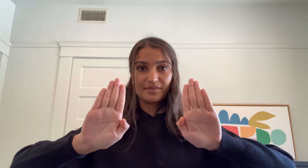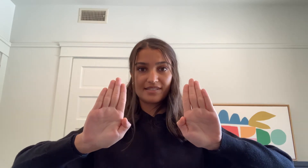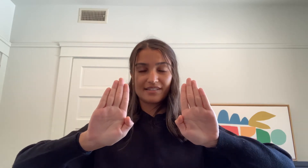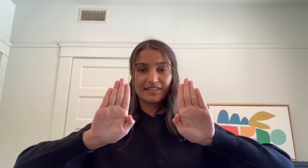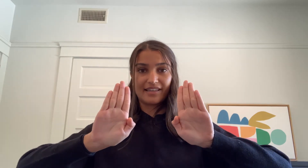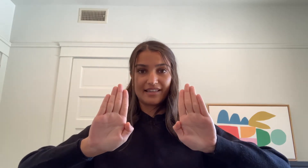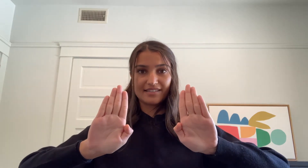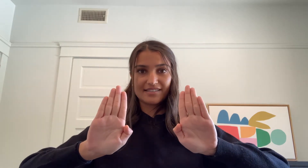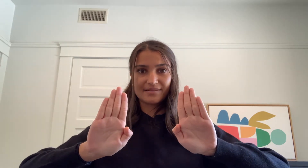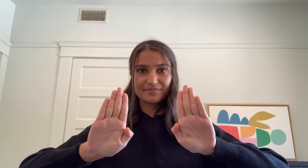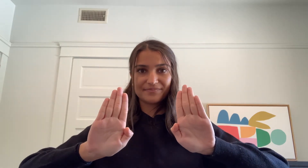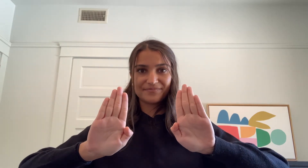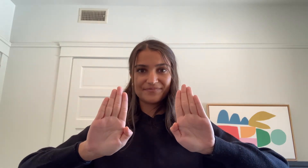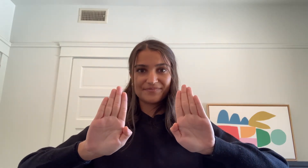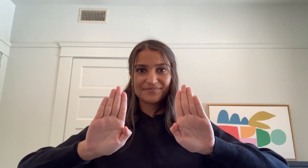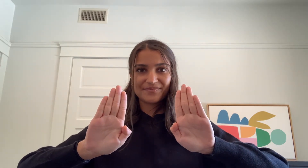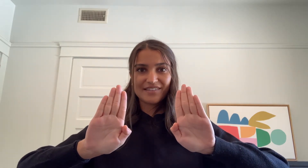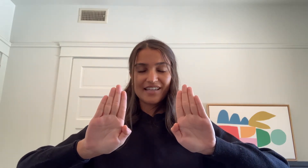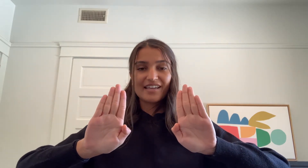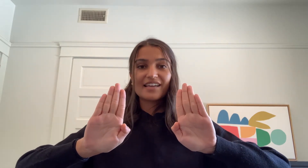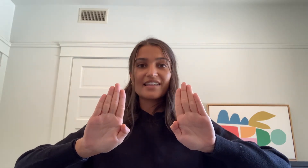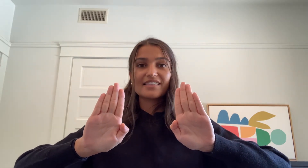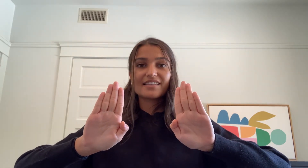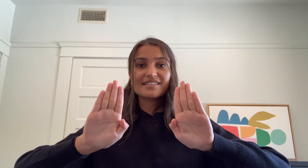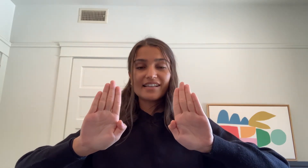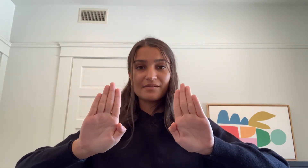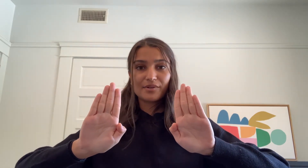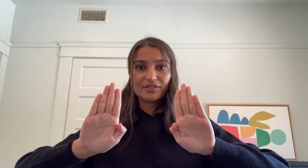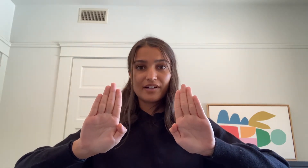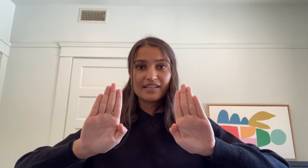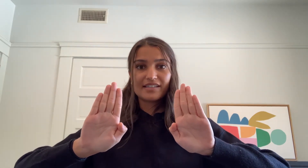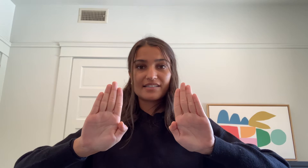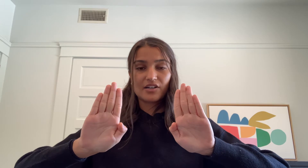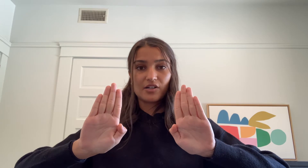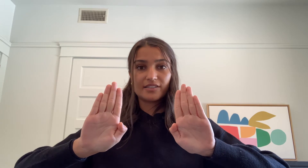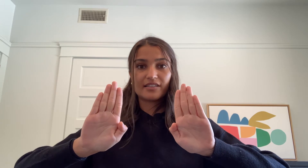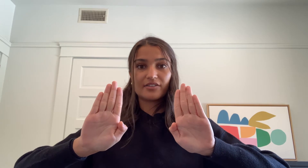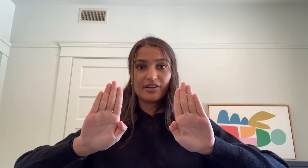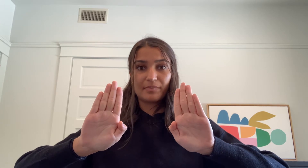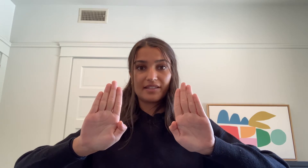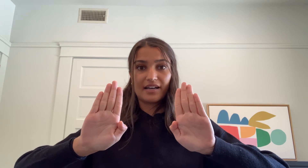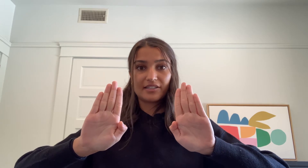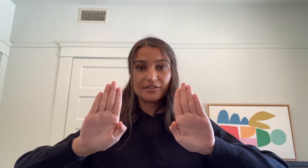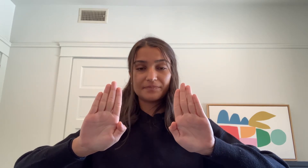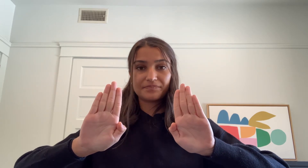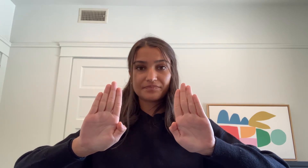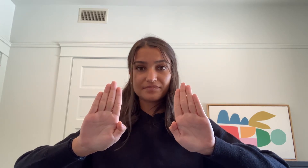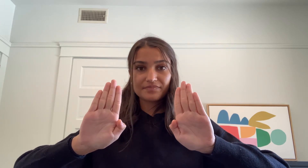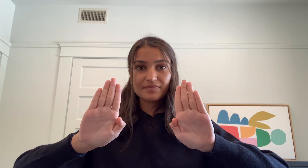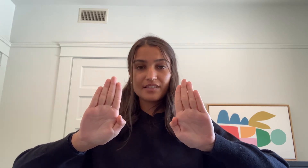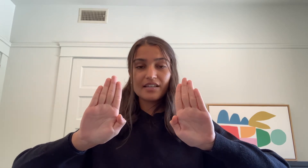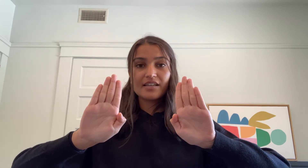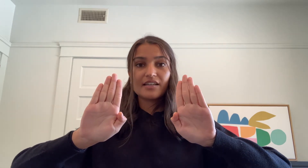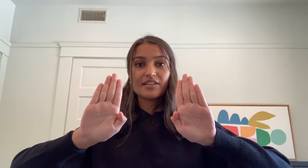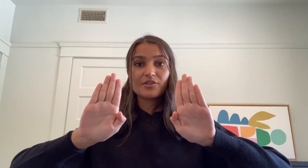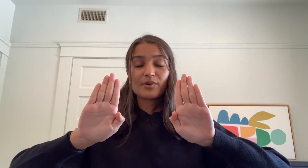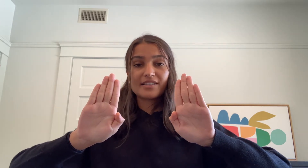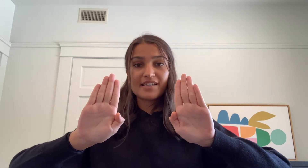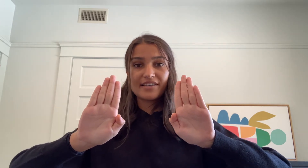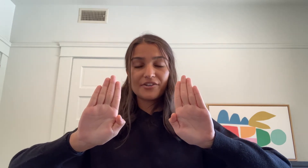like this. The second mudra is called Tri Patako. You want to take your